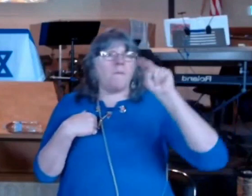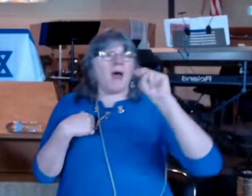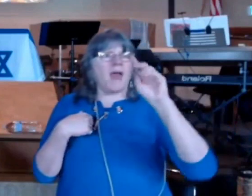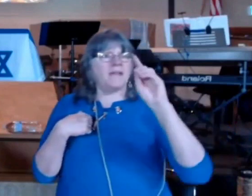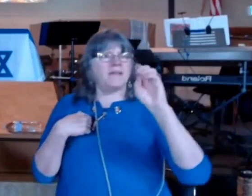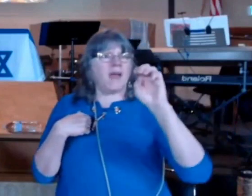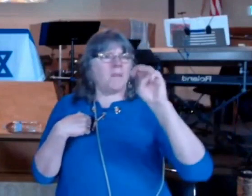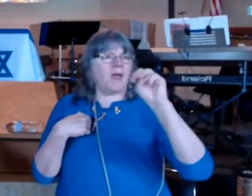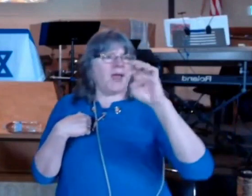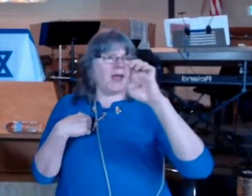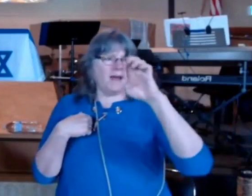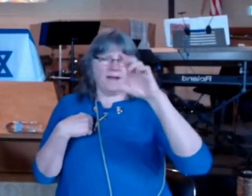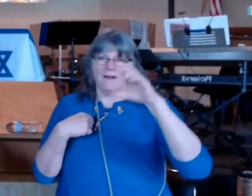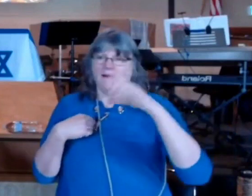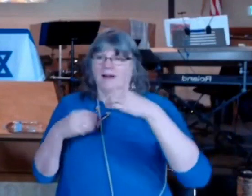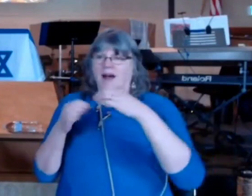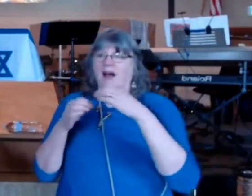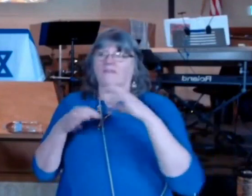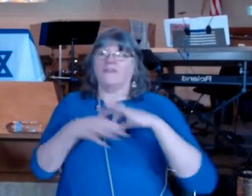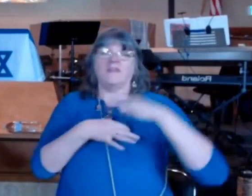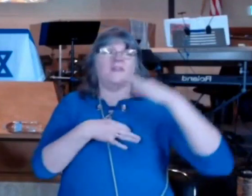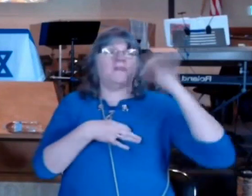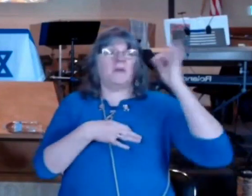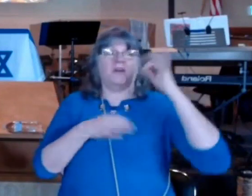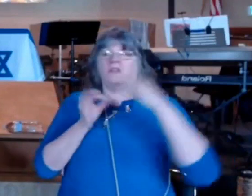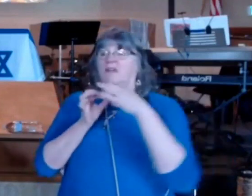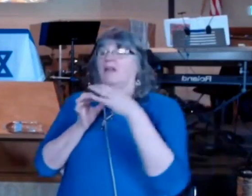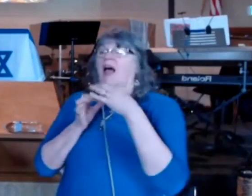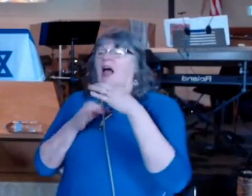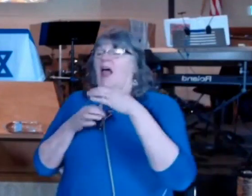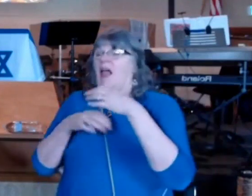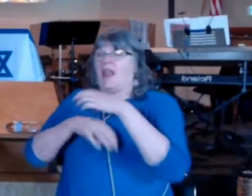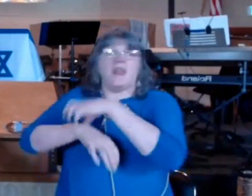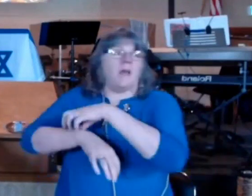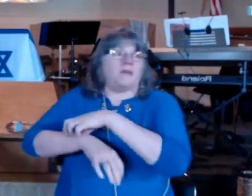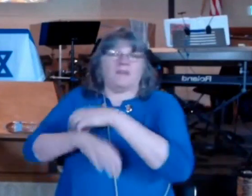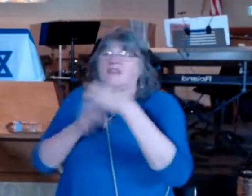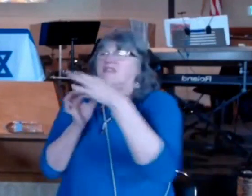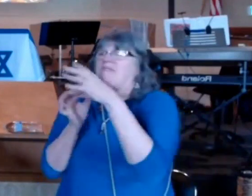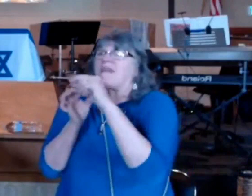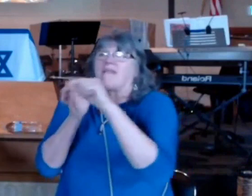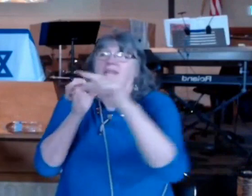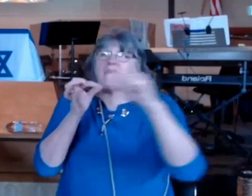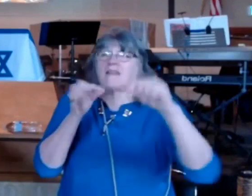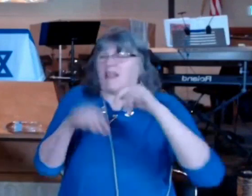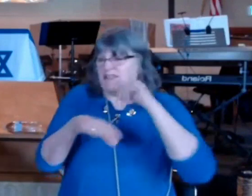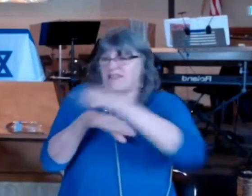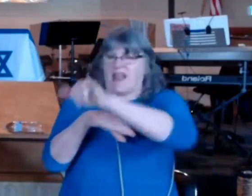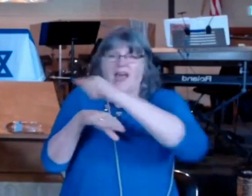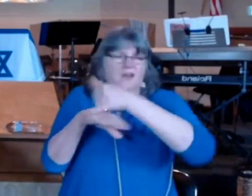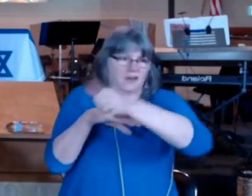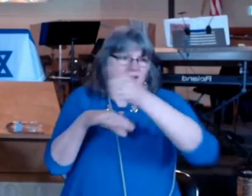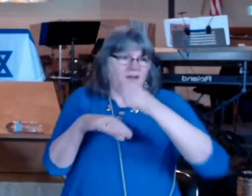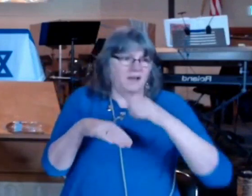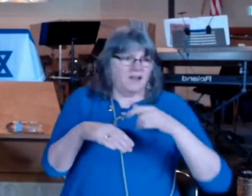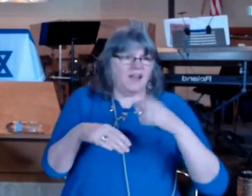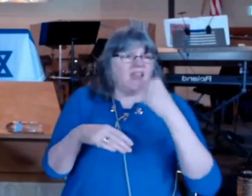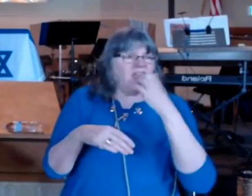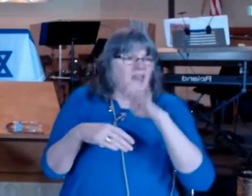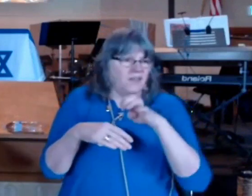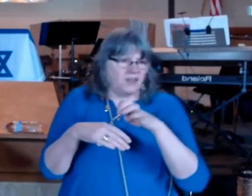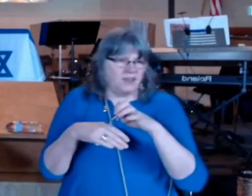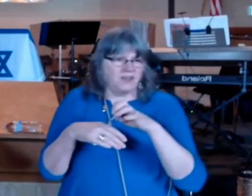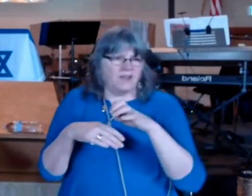pandemic of the spiritual condition of leprosy a pandemic of slander gossip evil speech all